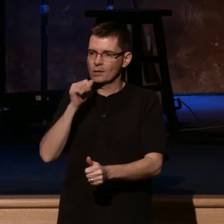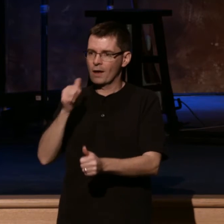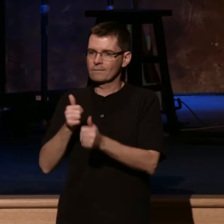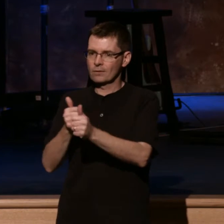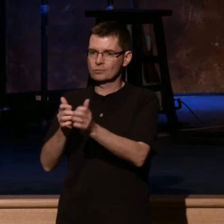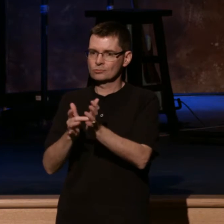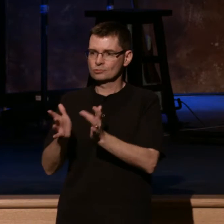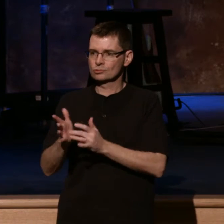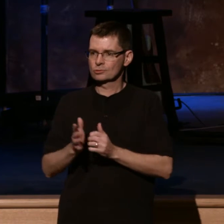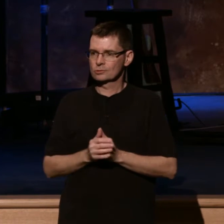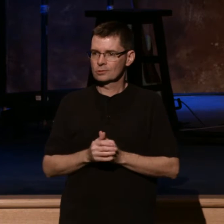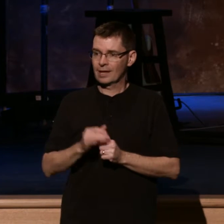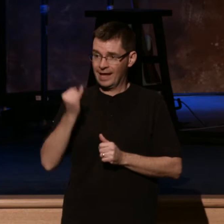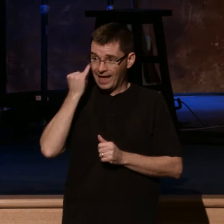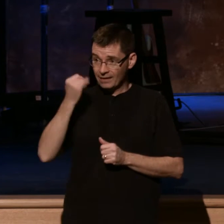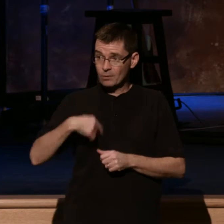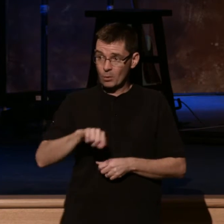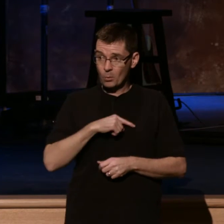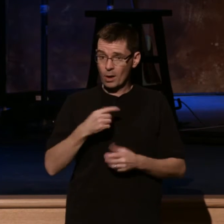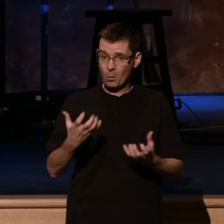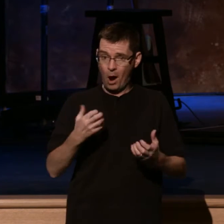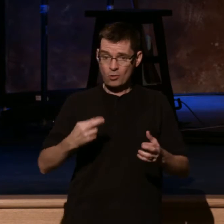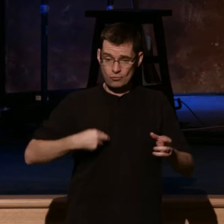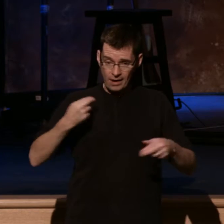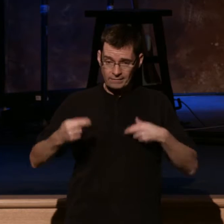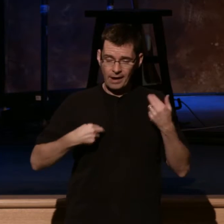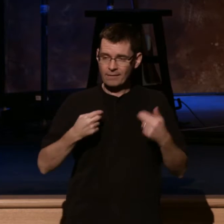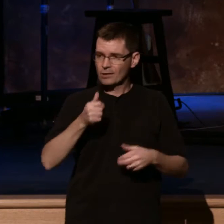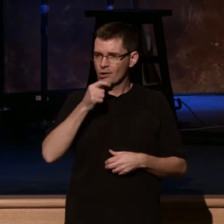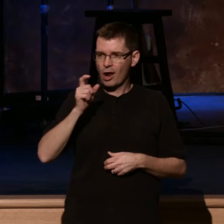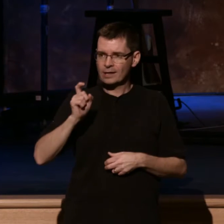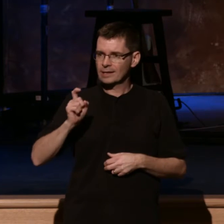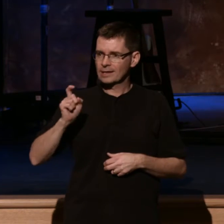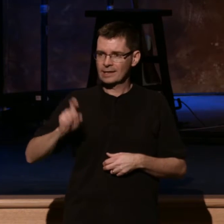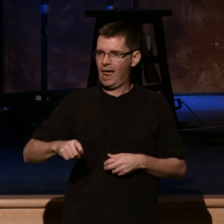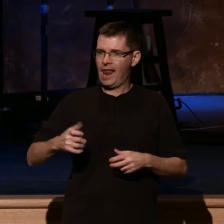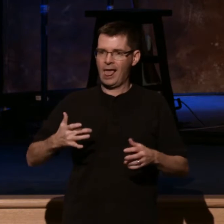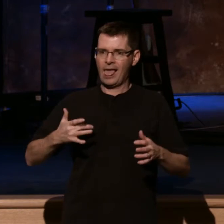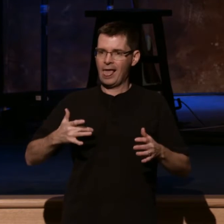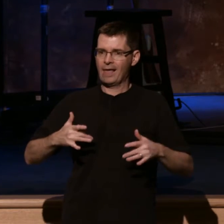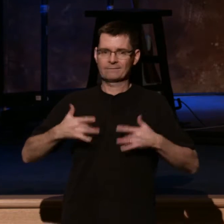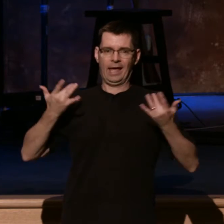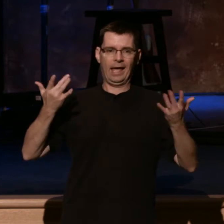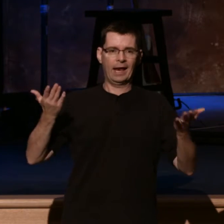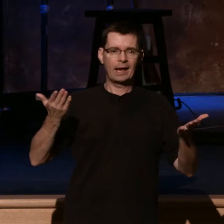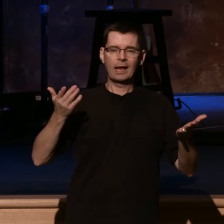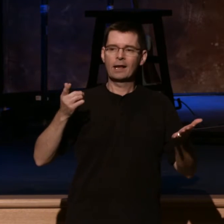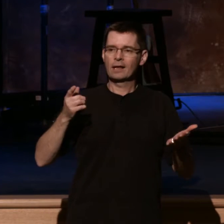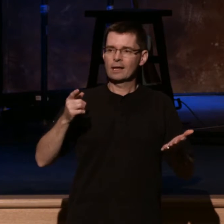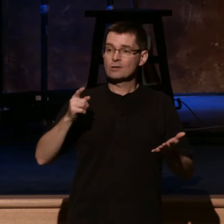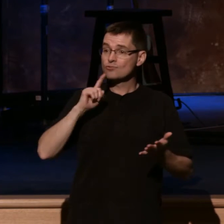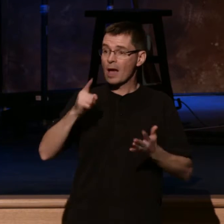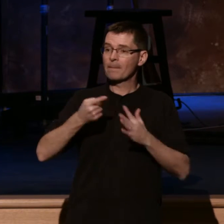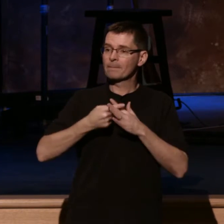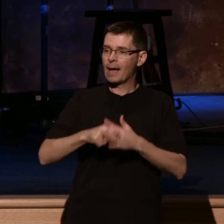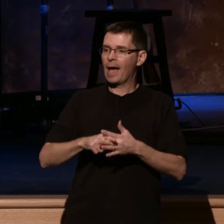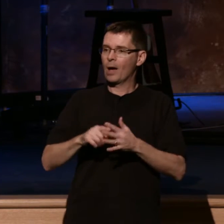and jumbotrons, And we don't need all the things that we create. God can use all of that. But it all begins right here. Will you not